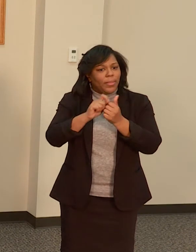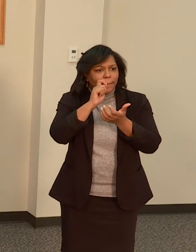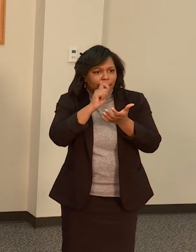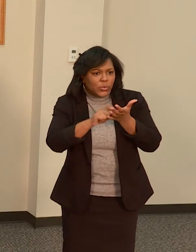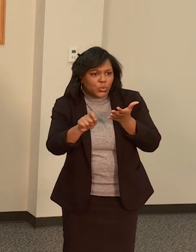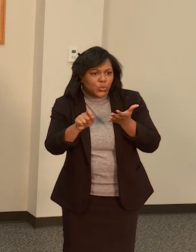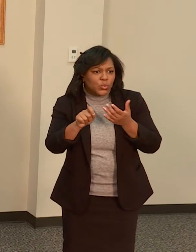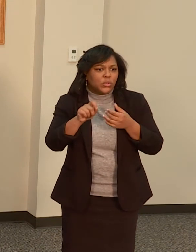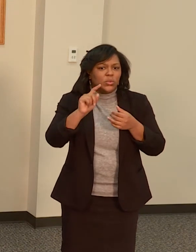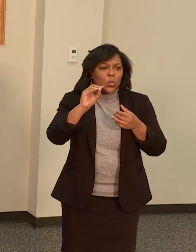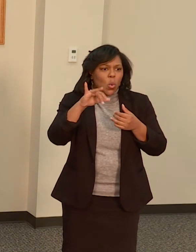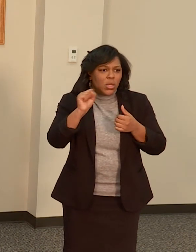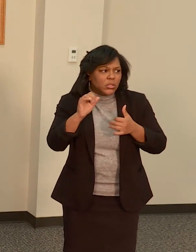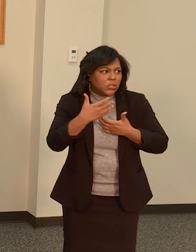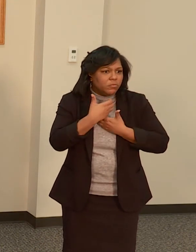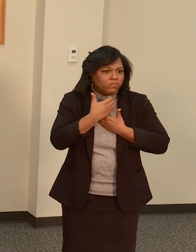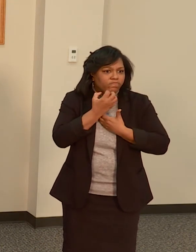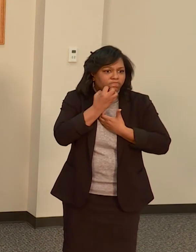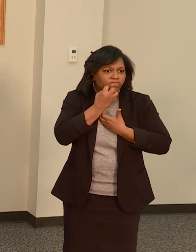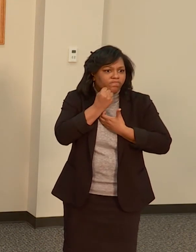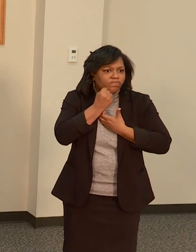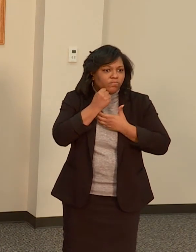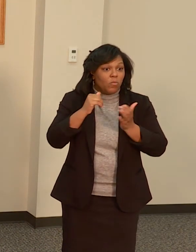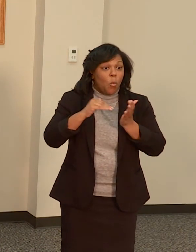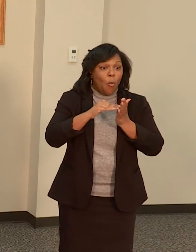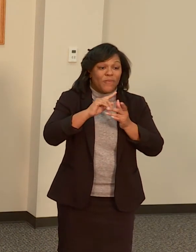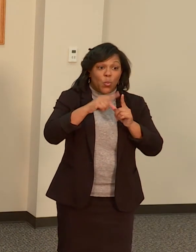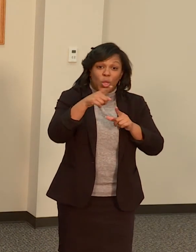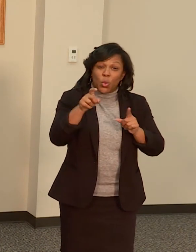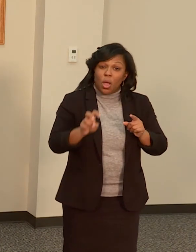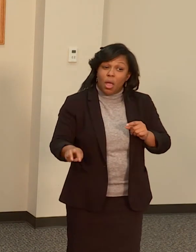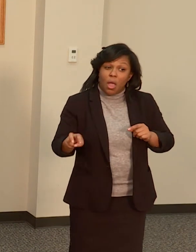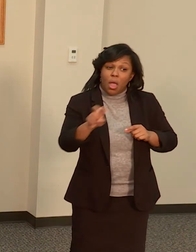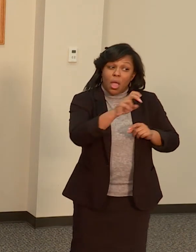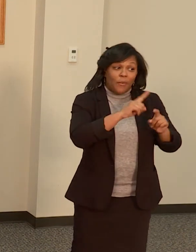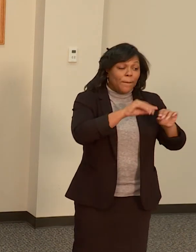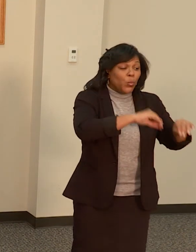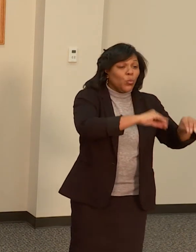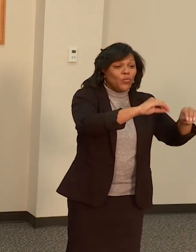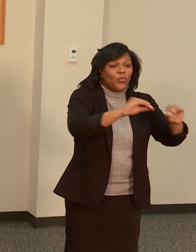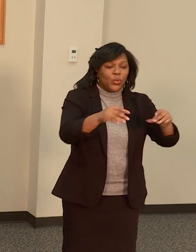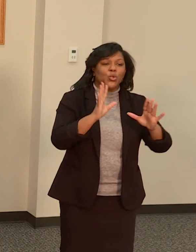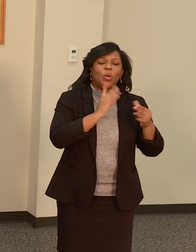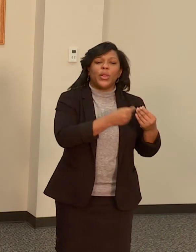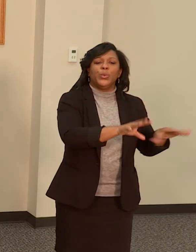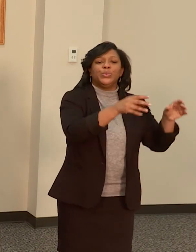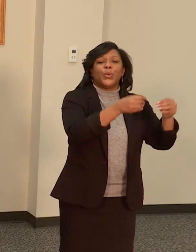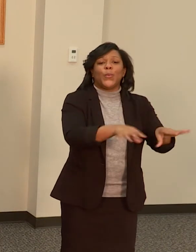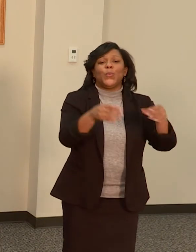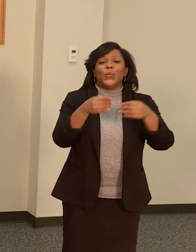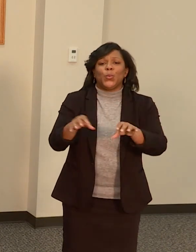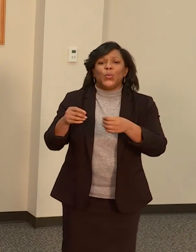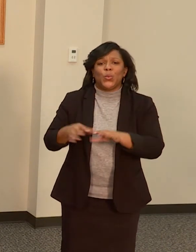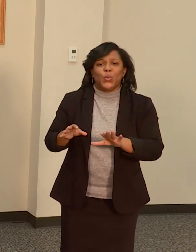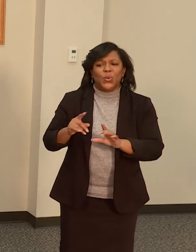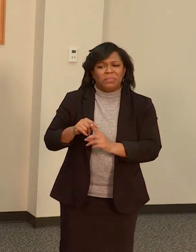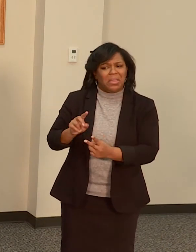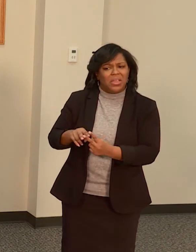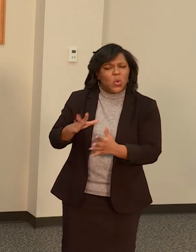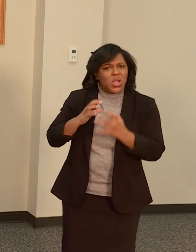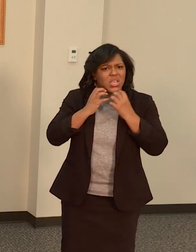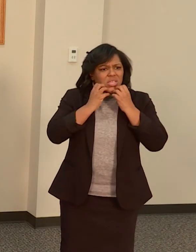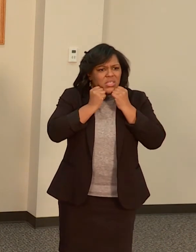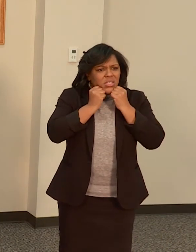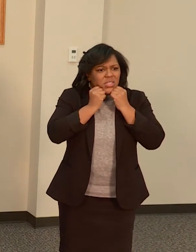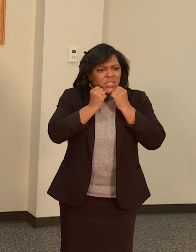around a lot it's easy to misplace things or lose things. So much of their time and energy spent focused and worried